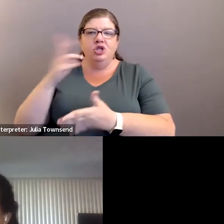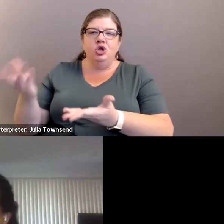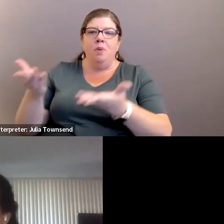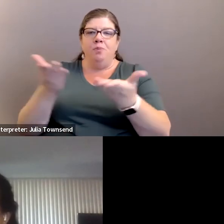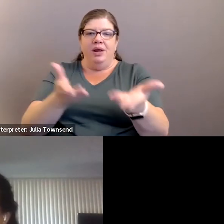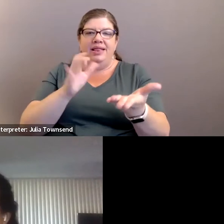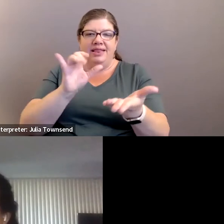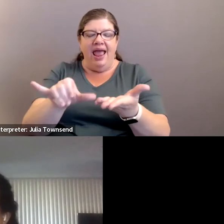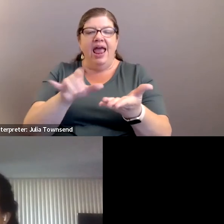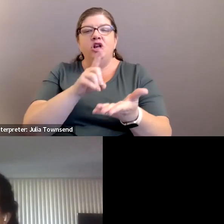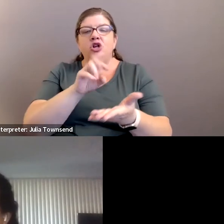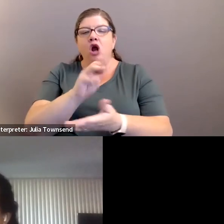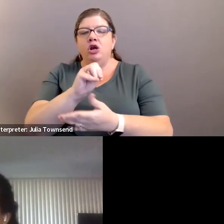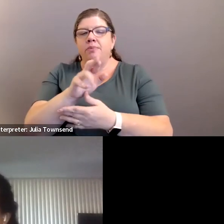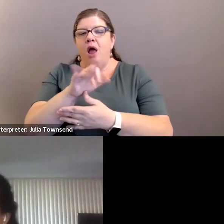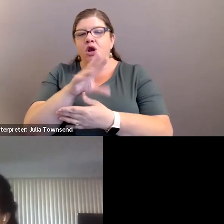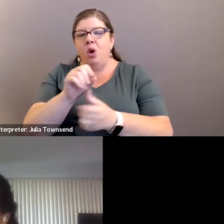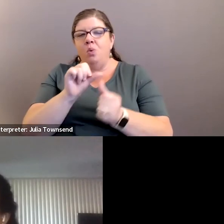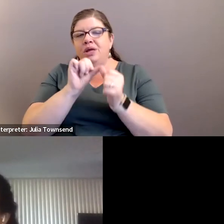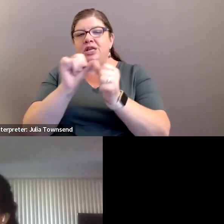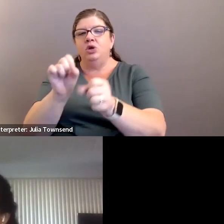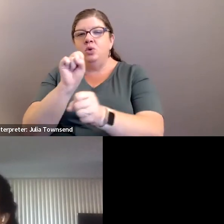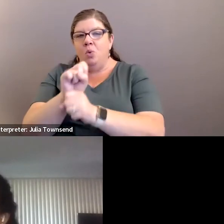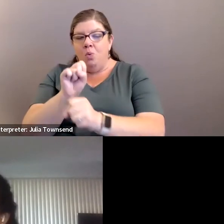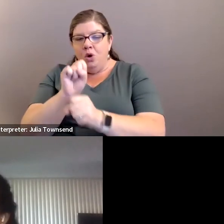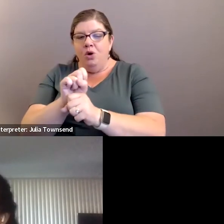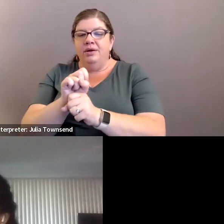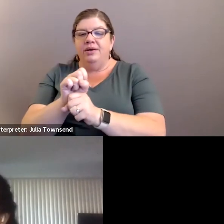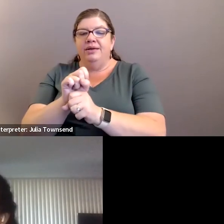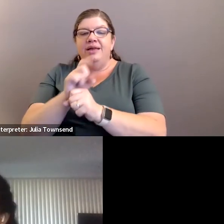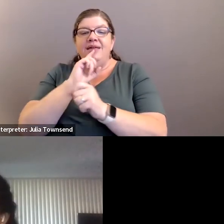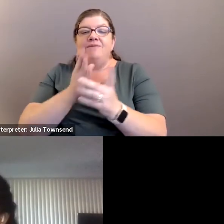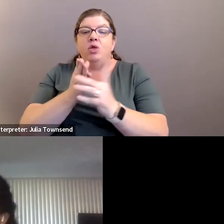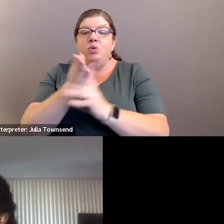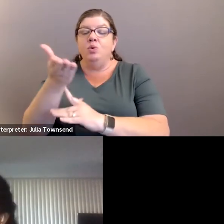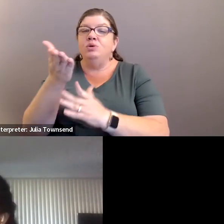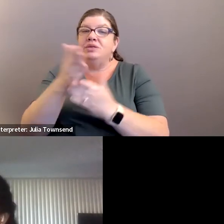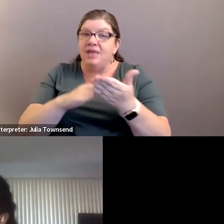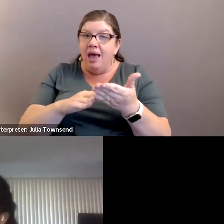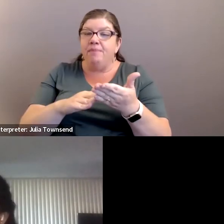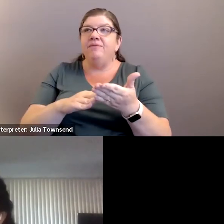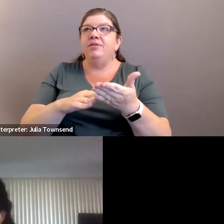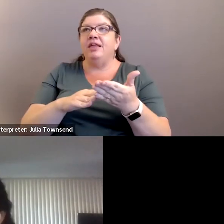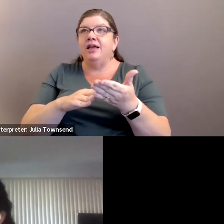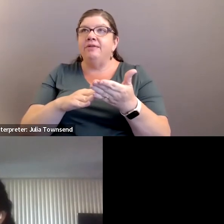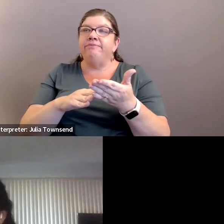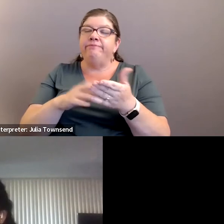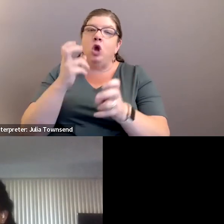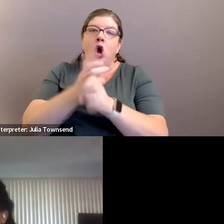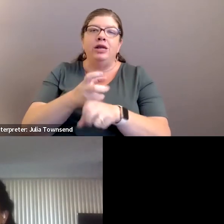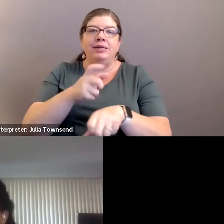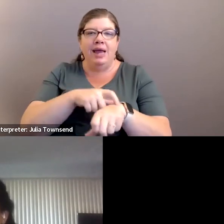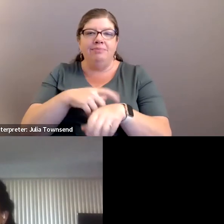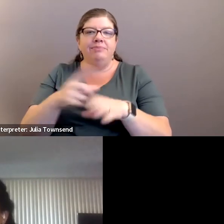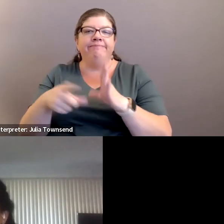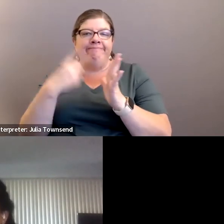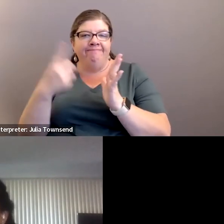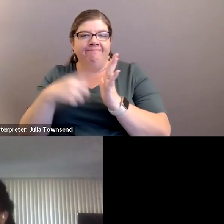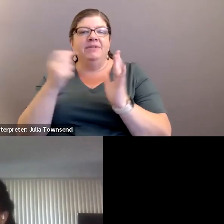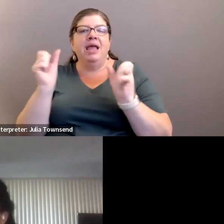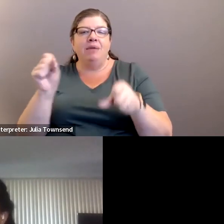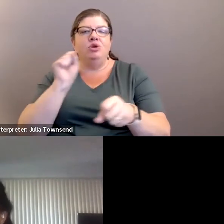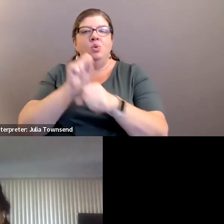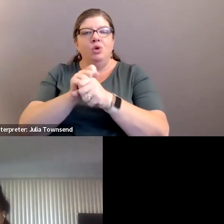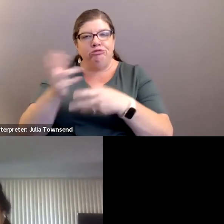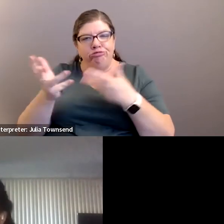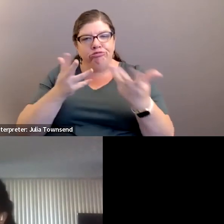bringing in and certainly uh dr malinano continue to work and even through some of the the just sometimes hard times but we were able to work